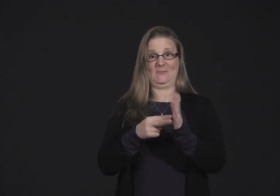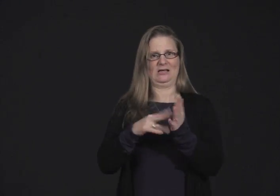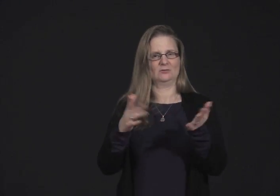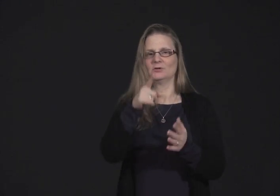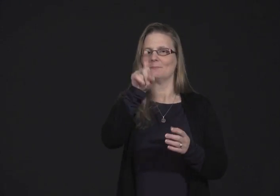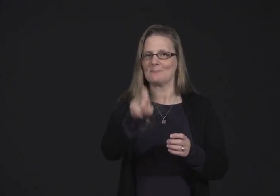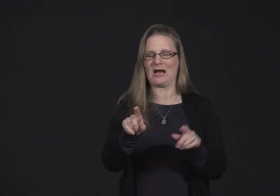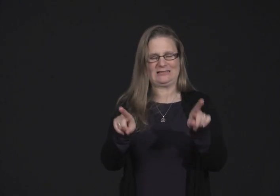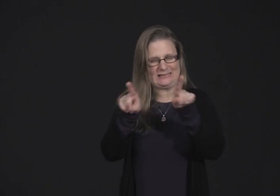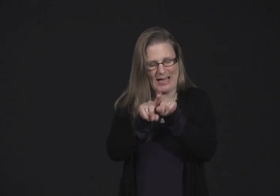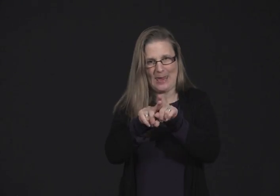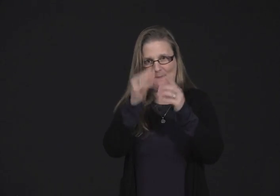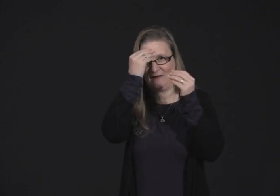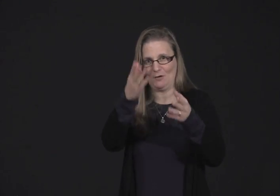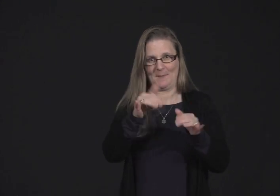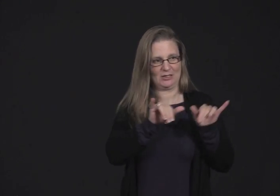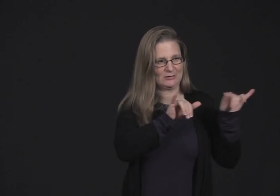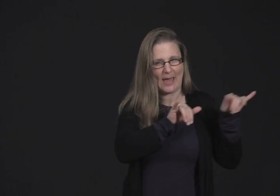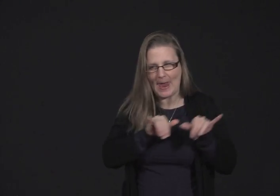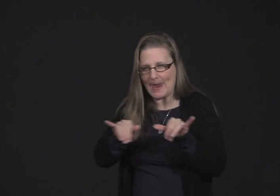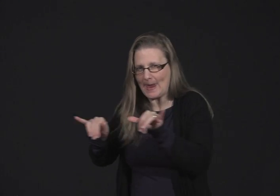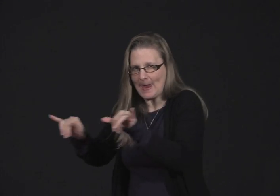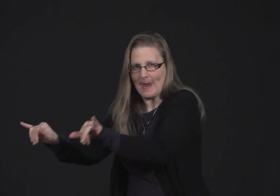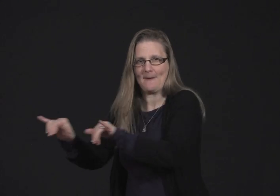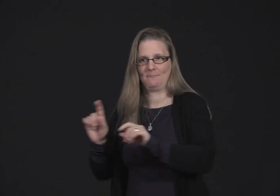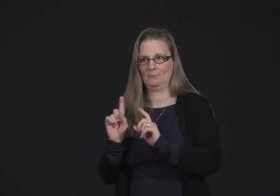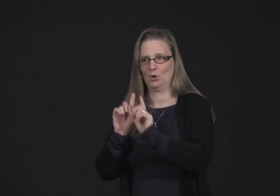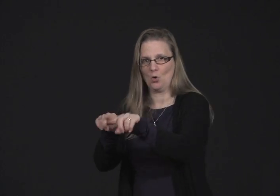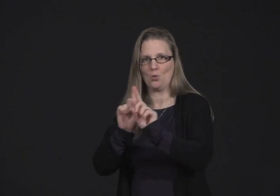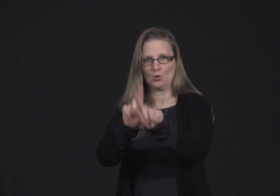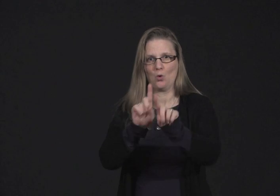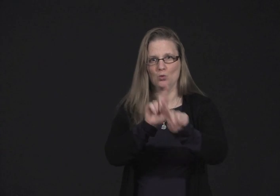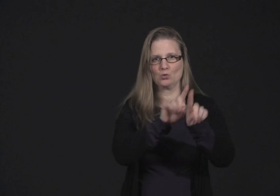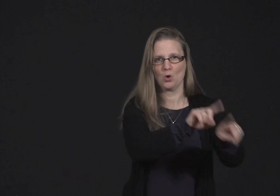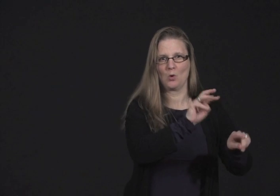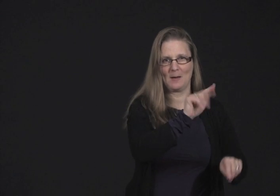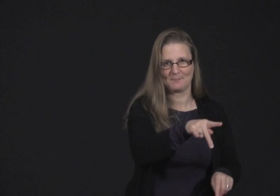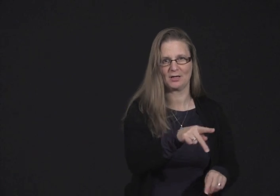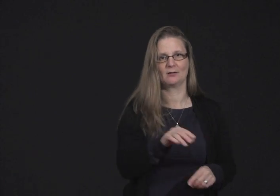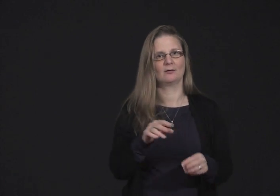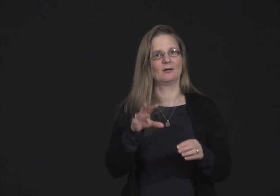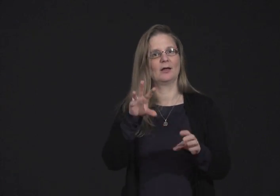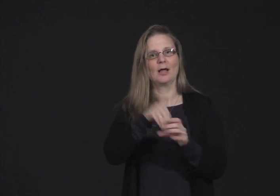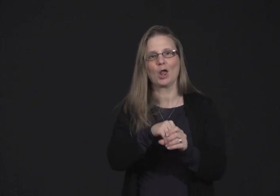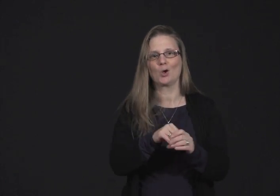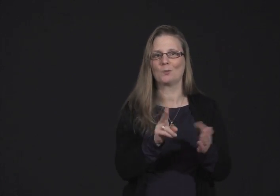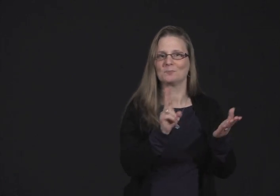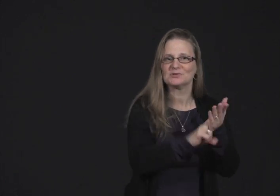We have to have a standardized sense of information that's being provided to your MPs. So, that includes the petition.